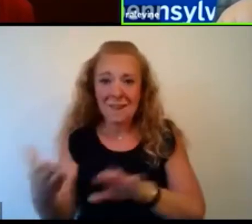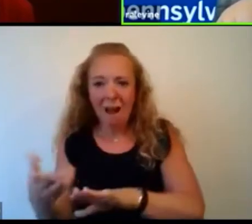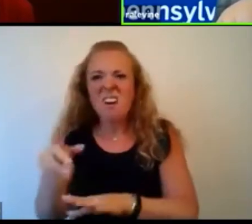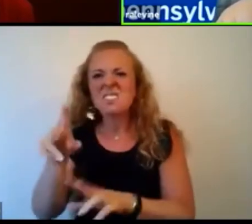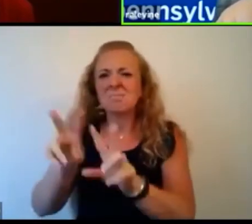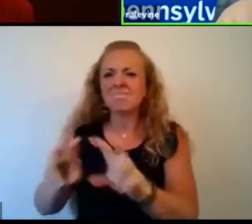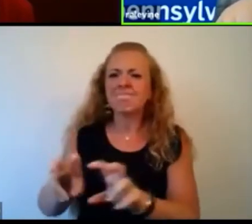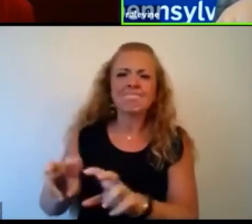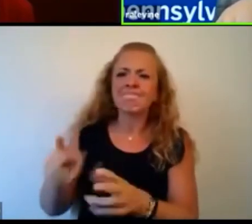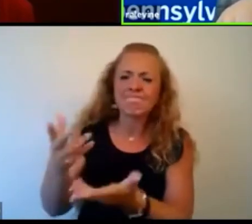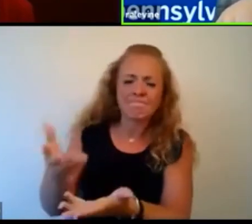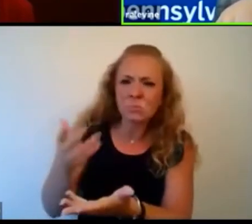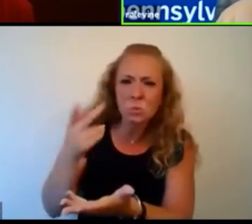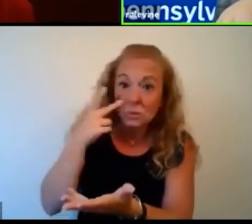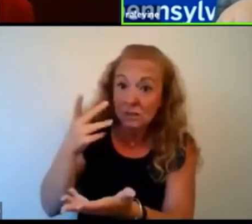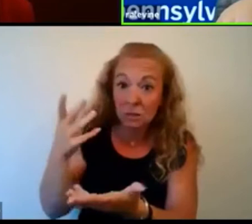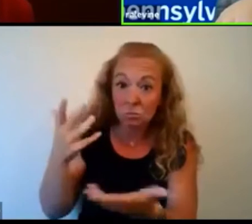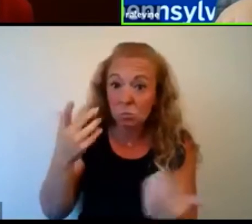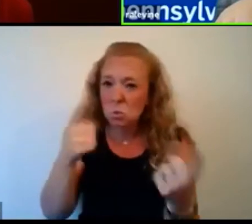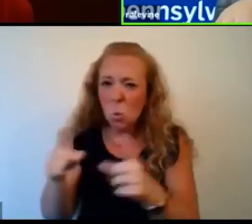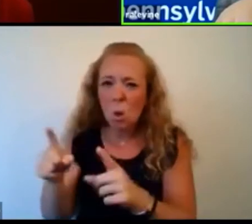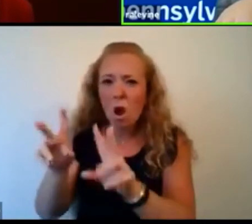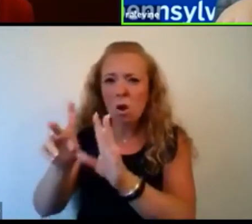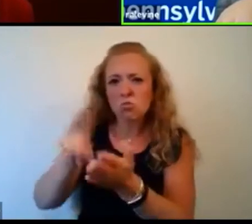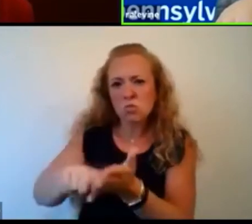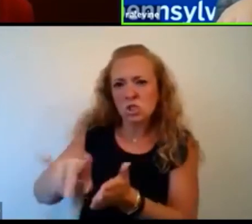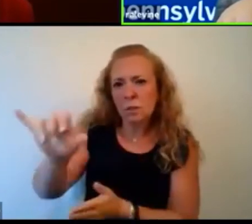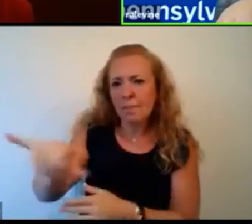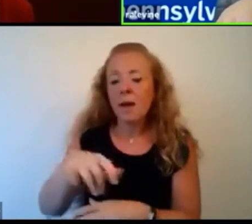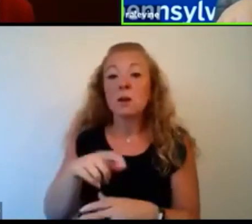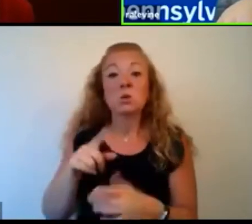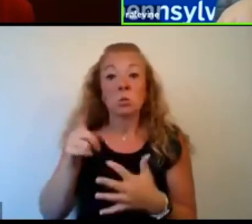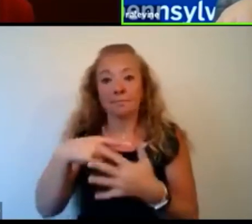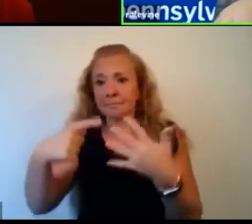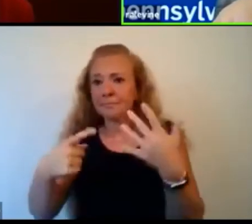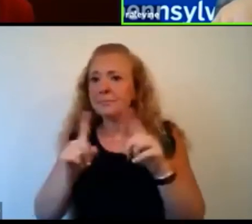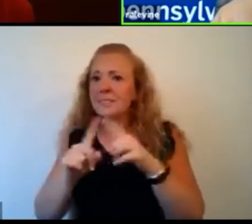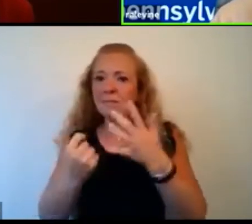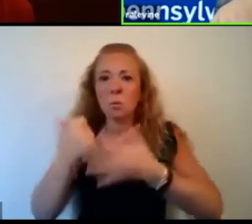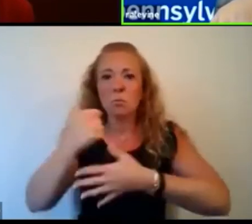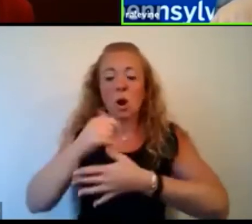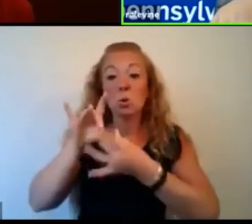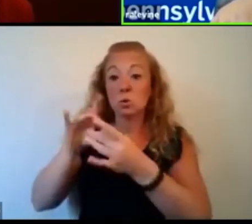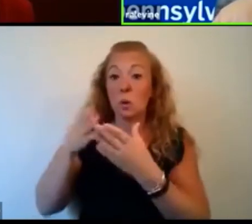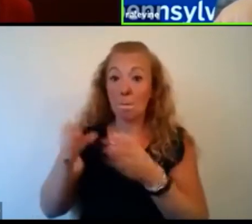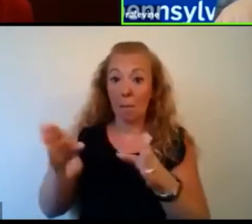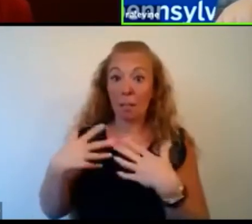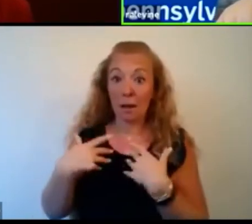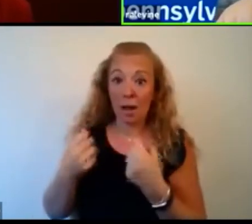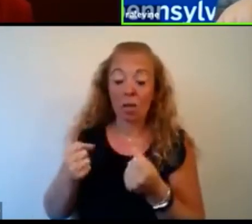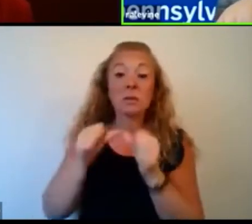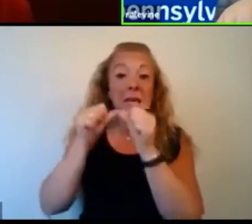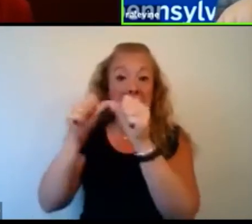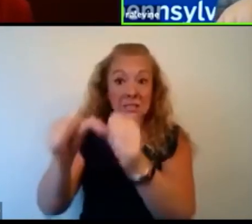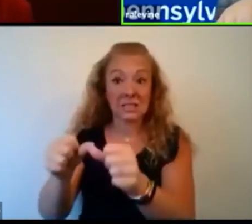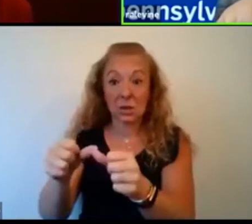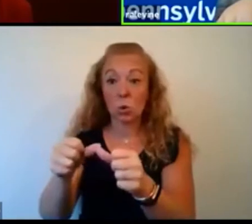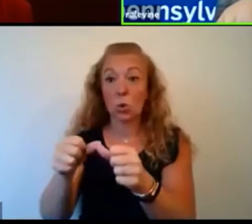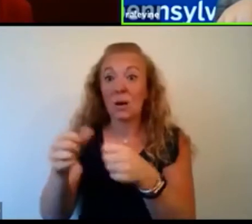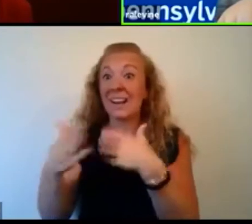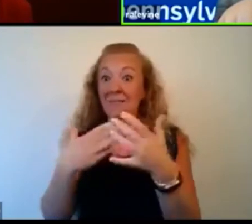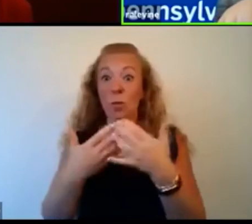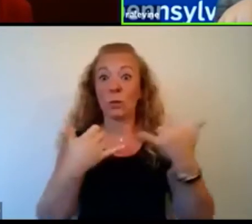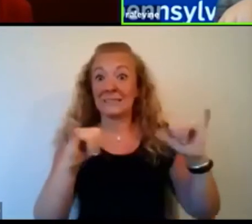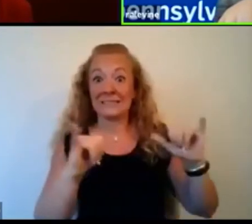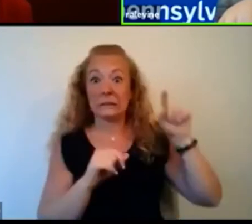with a group of other experts. So many different public health priorities which all continue while we are still